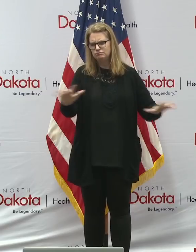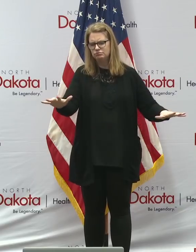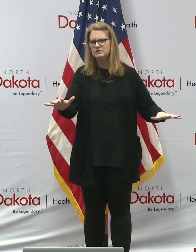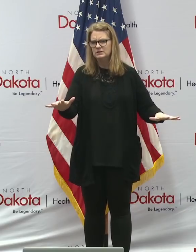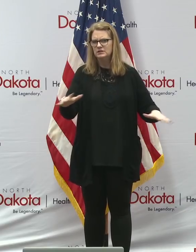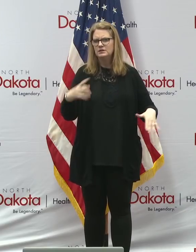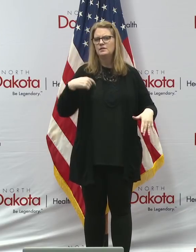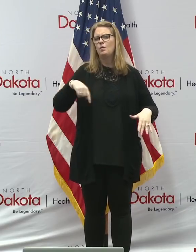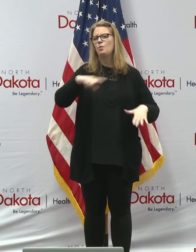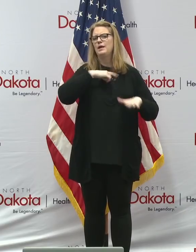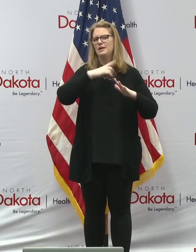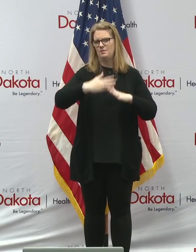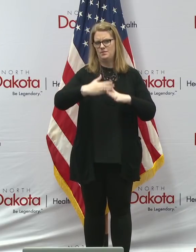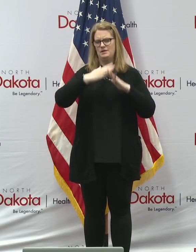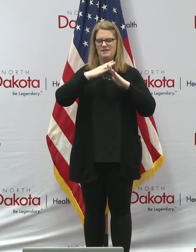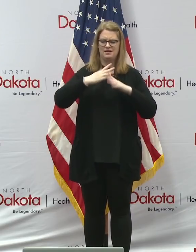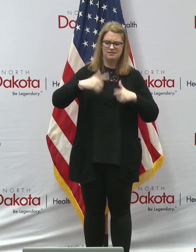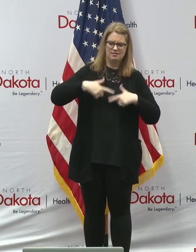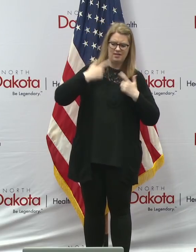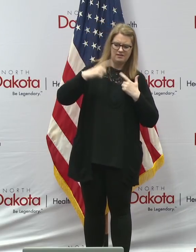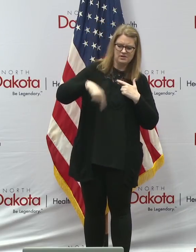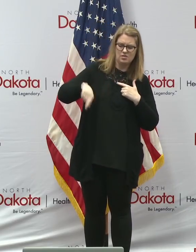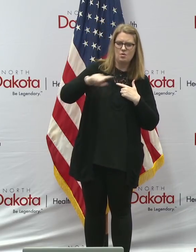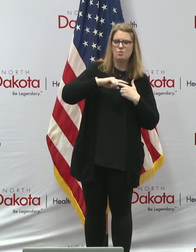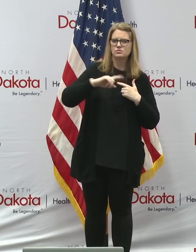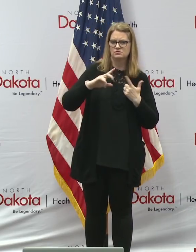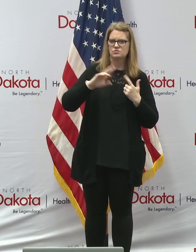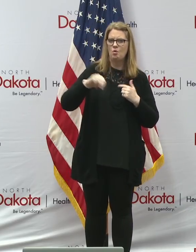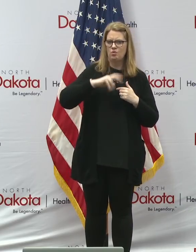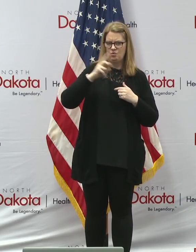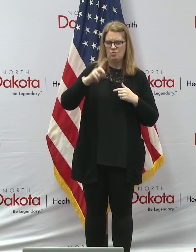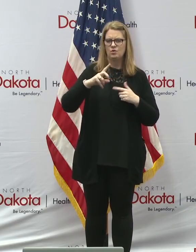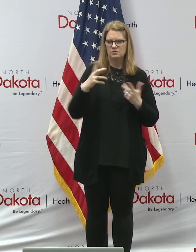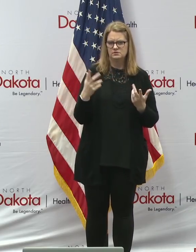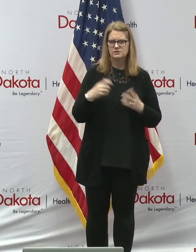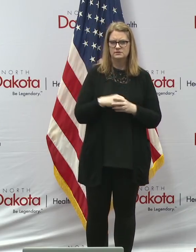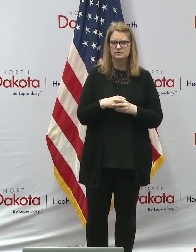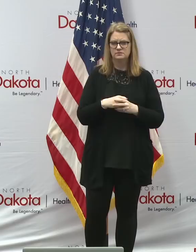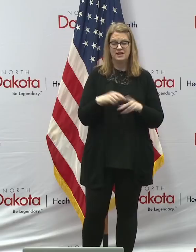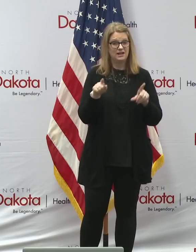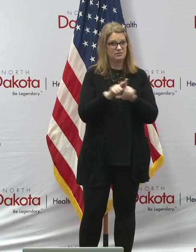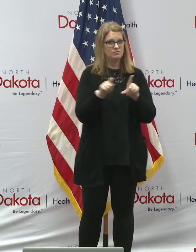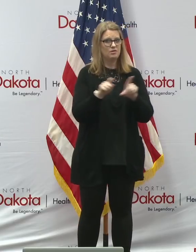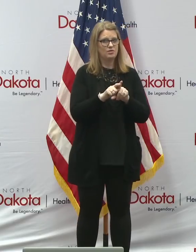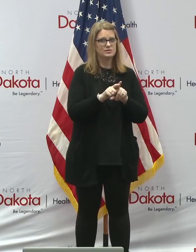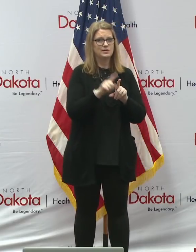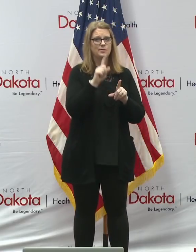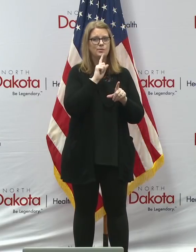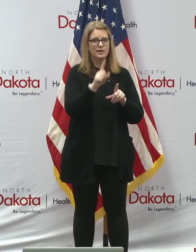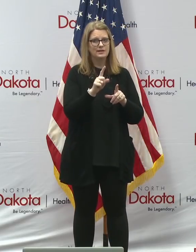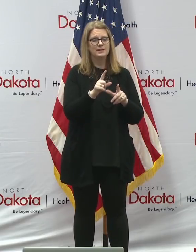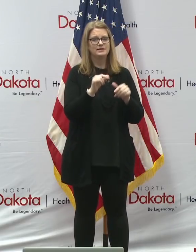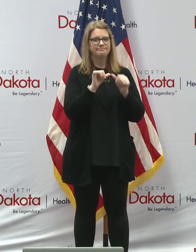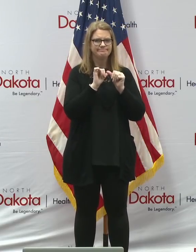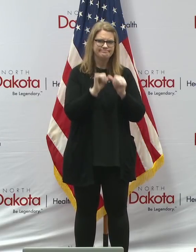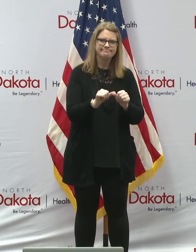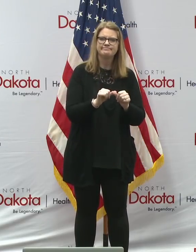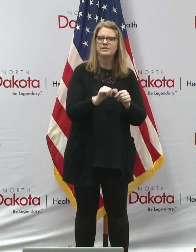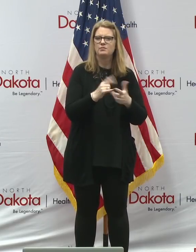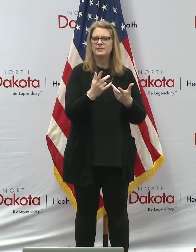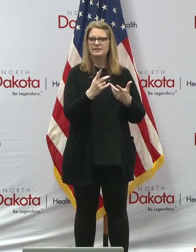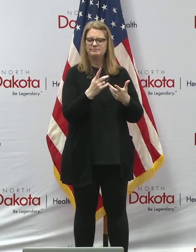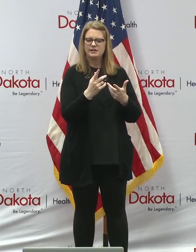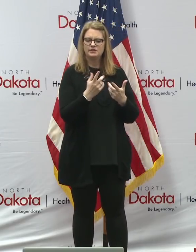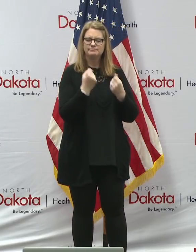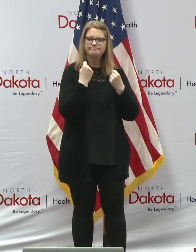protect those lives of North Dakotans. At the same time, we practice great spiritual health. We can be practicing great